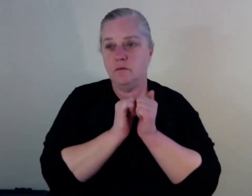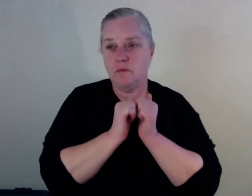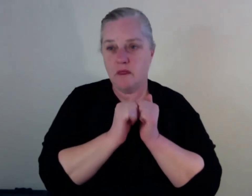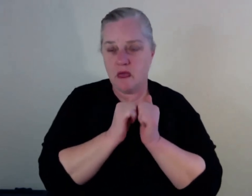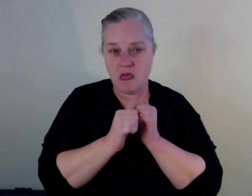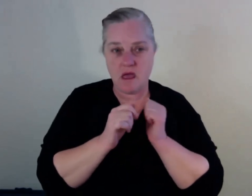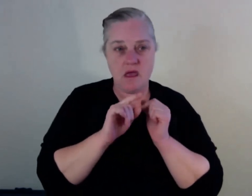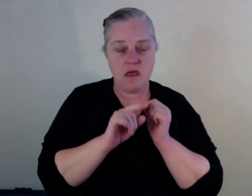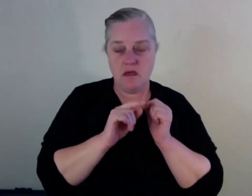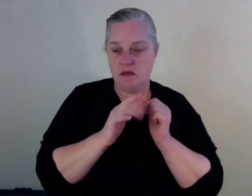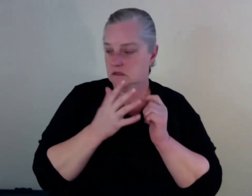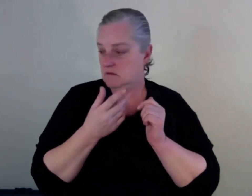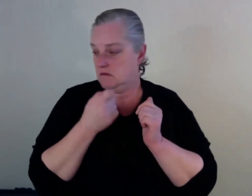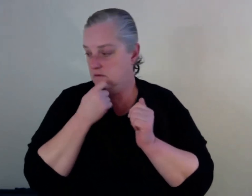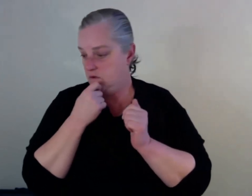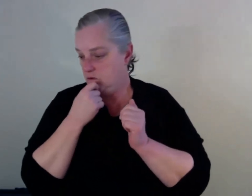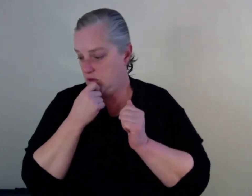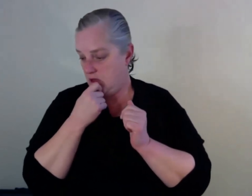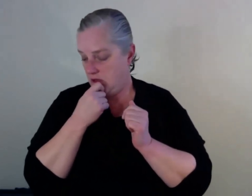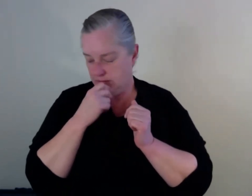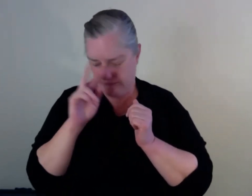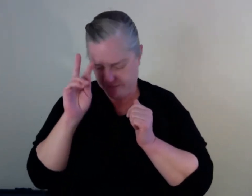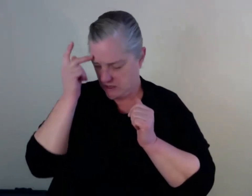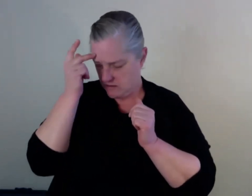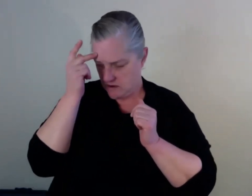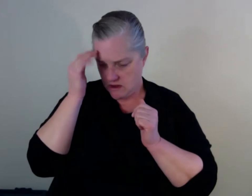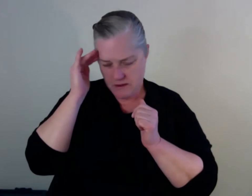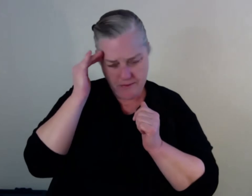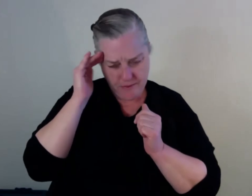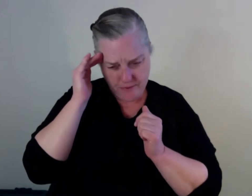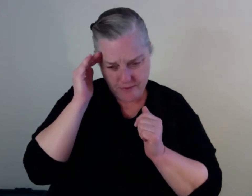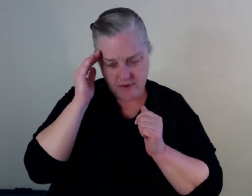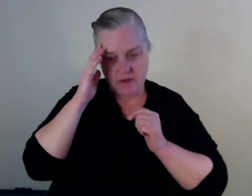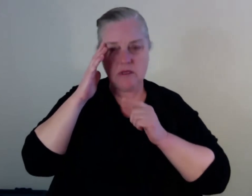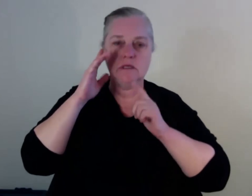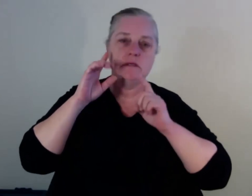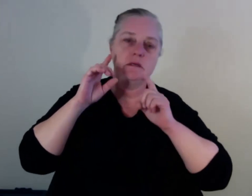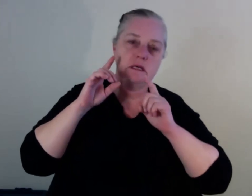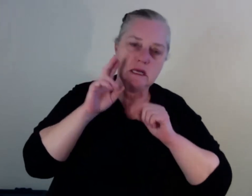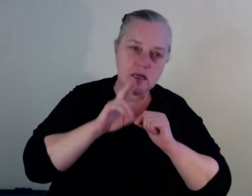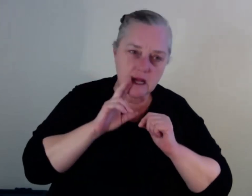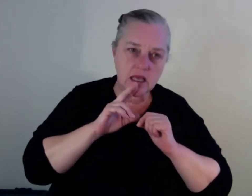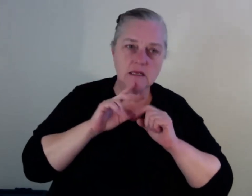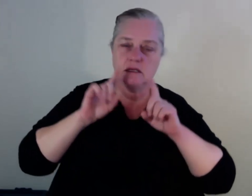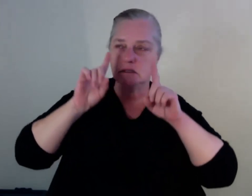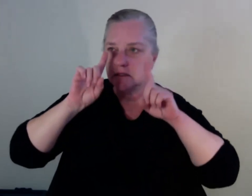So where's the education for those people? To not use that when you get out. So obviously they were not educated from getting out. As soon as they got out,